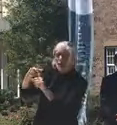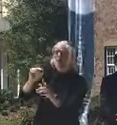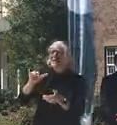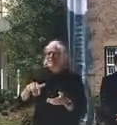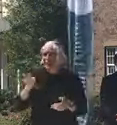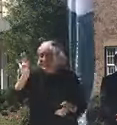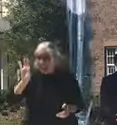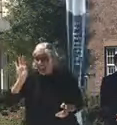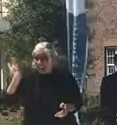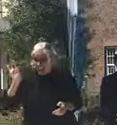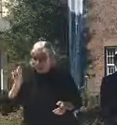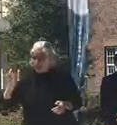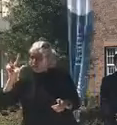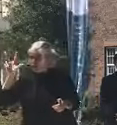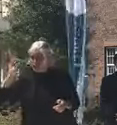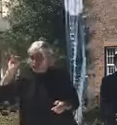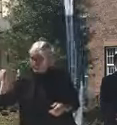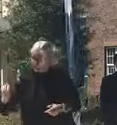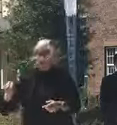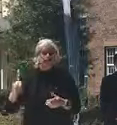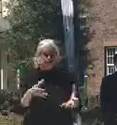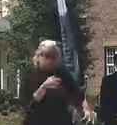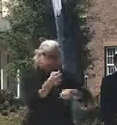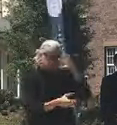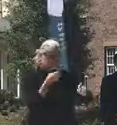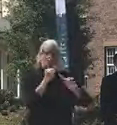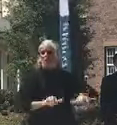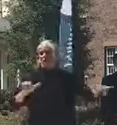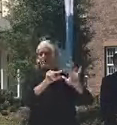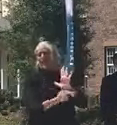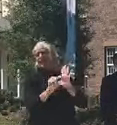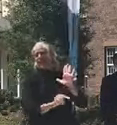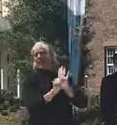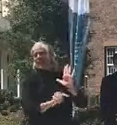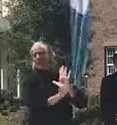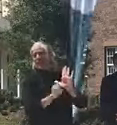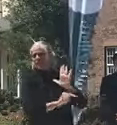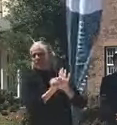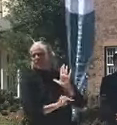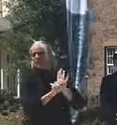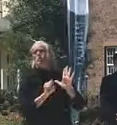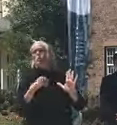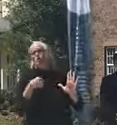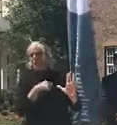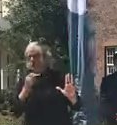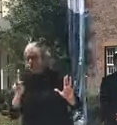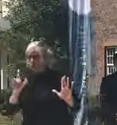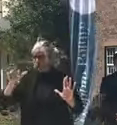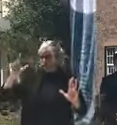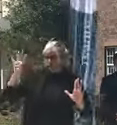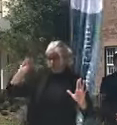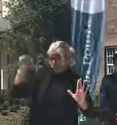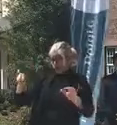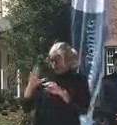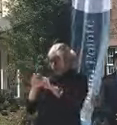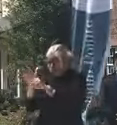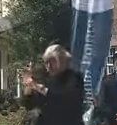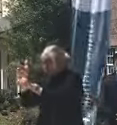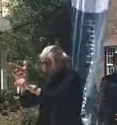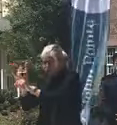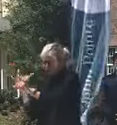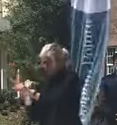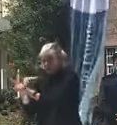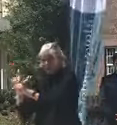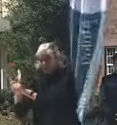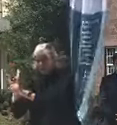percent tests are coming back negative. 0.9 percent on the 4th. 1.9 on the 3rd. And so that is